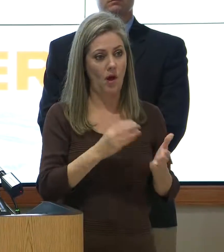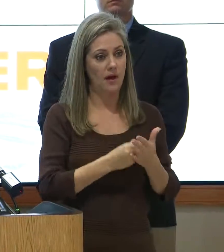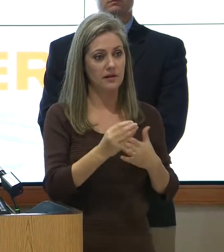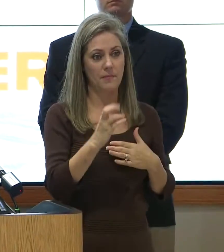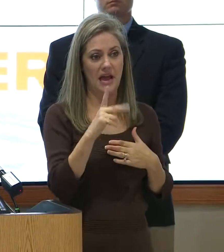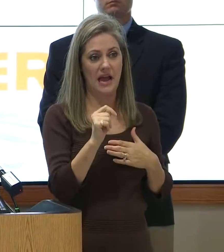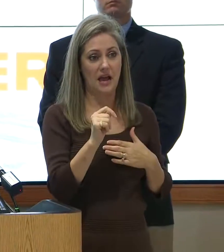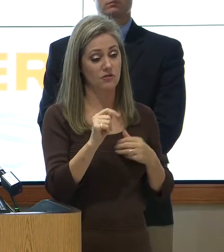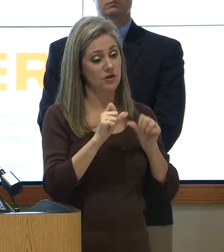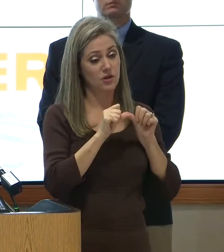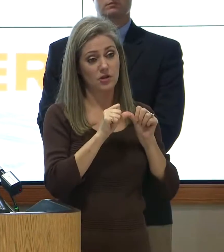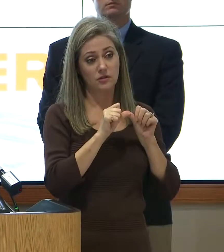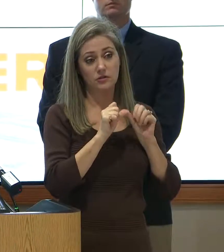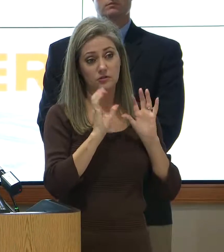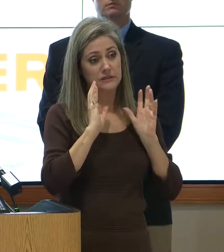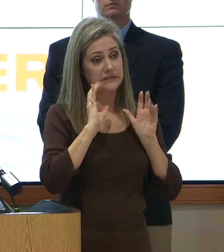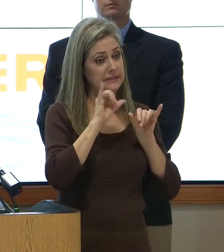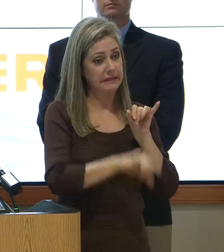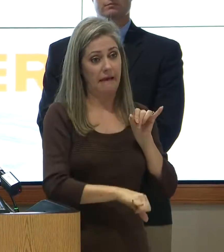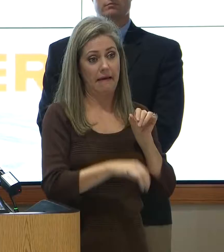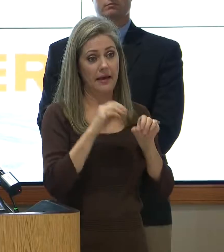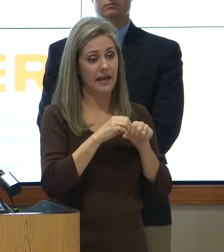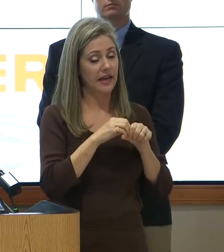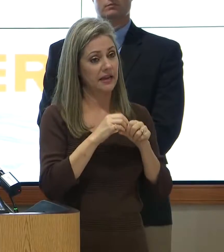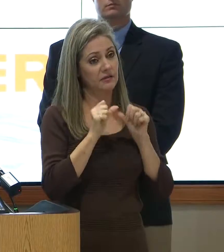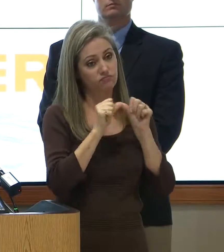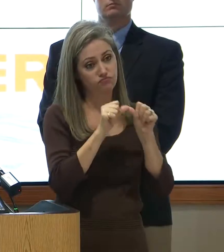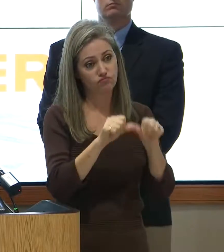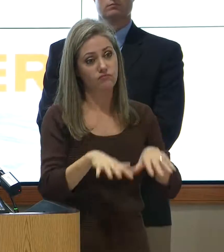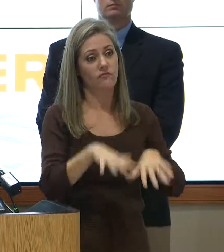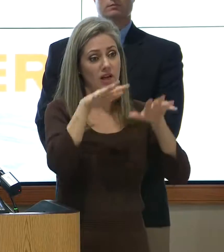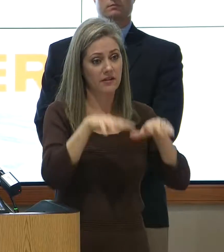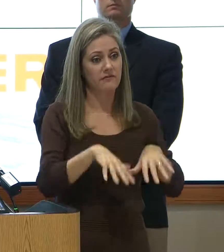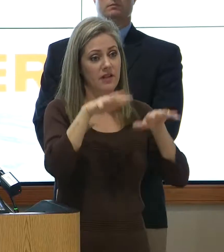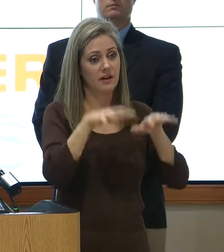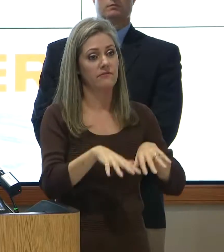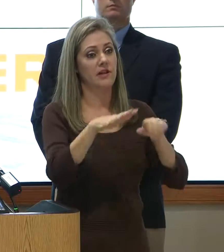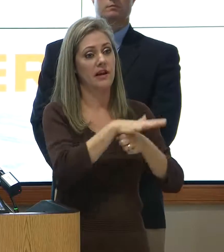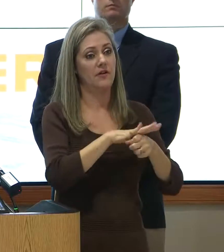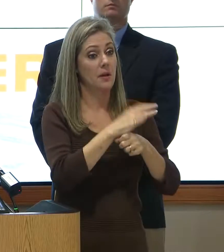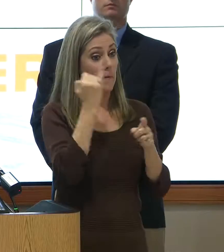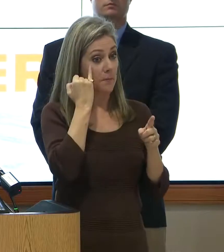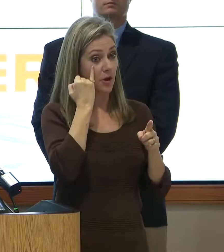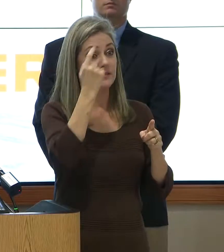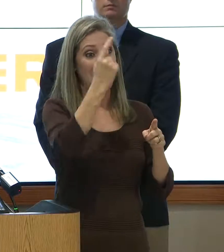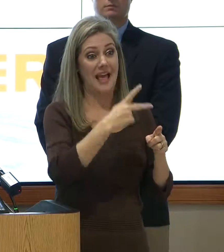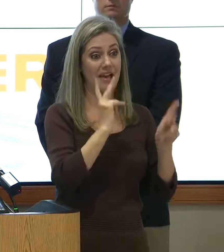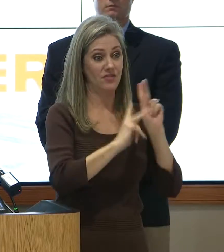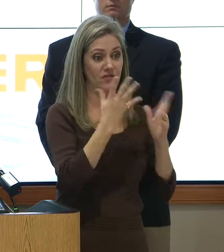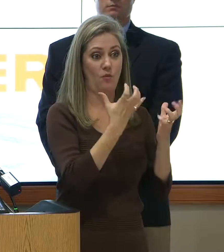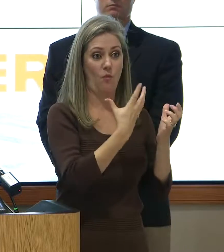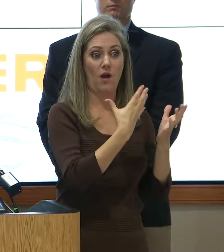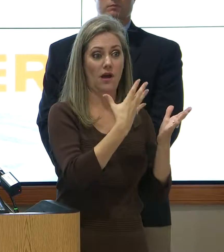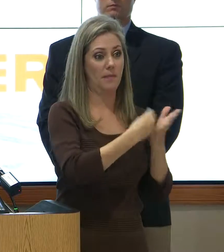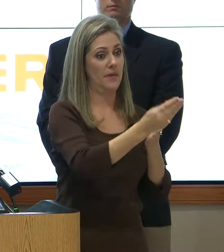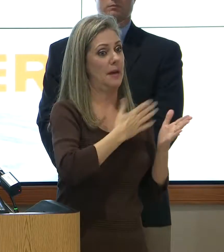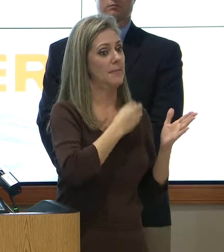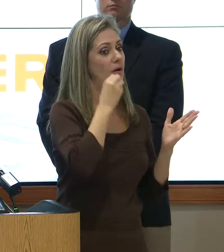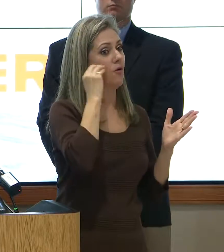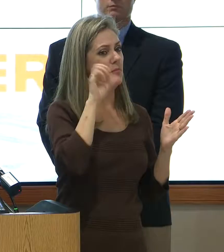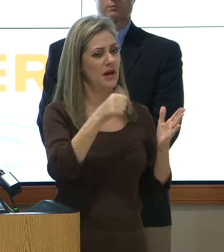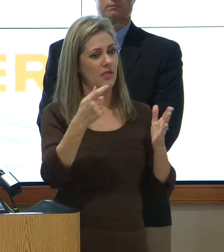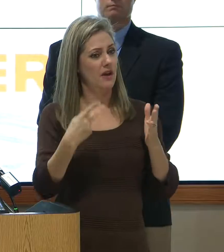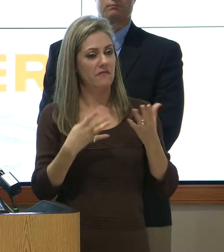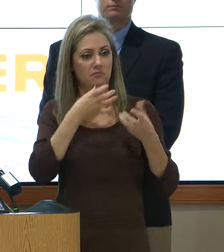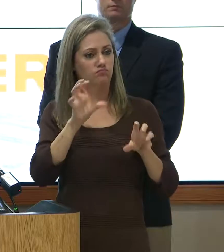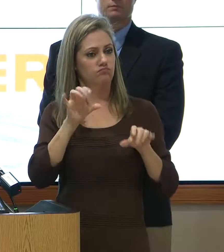chronically flood-prone areas? And I guess what I'm saying is, say, half the folks want to buy out and the other half don't. Does